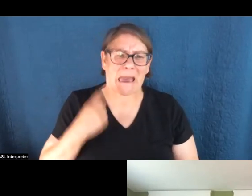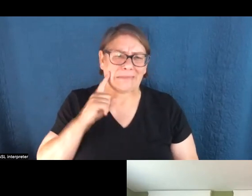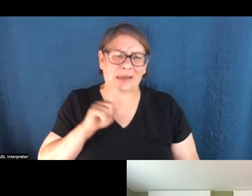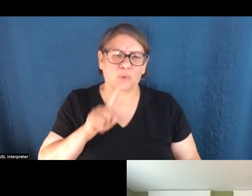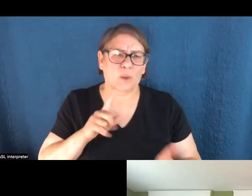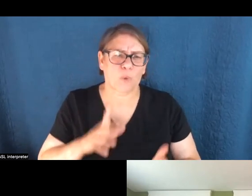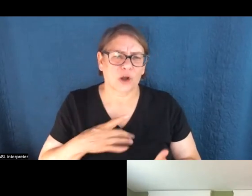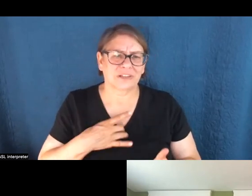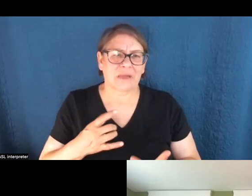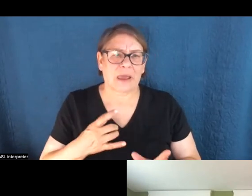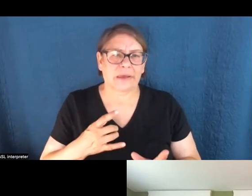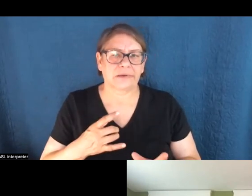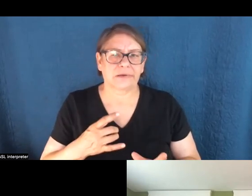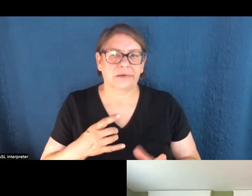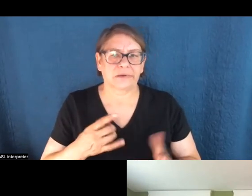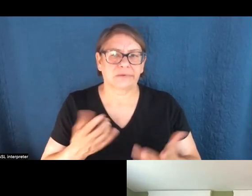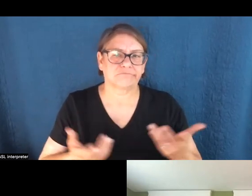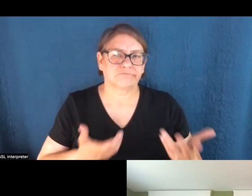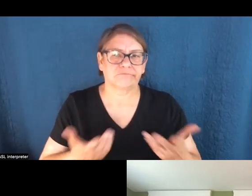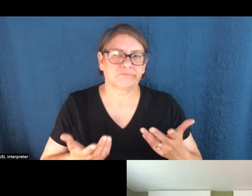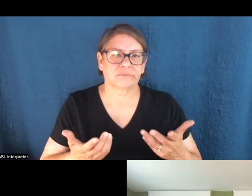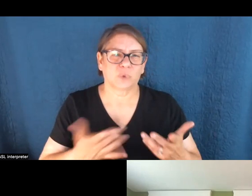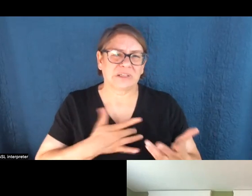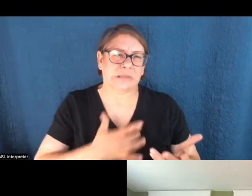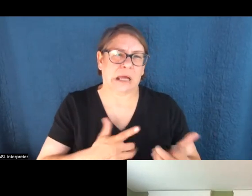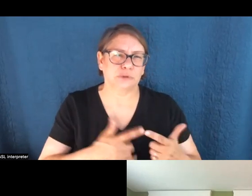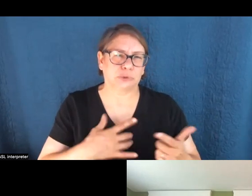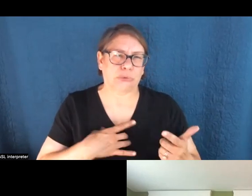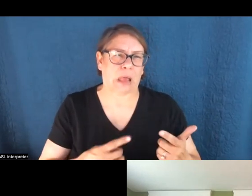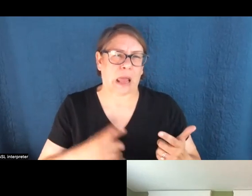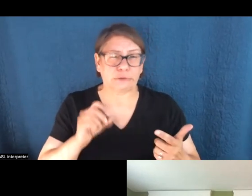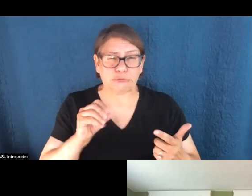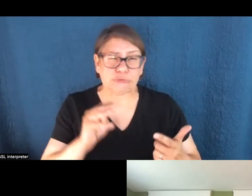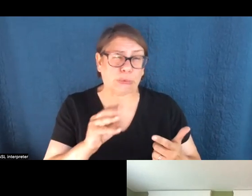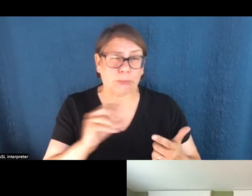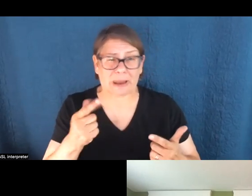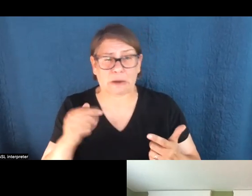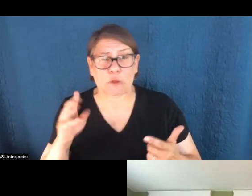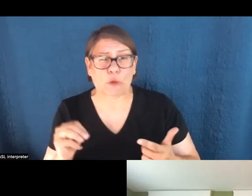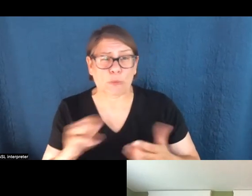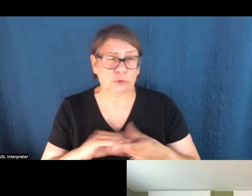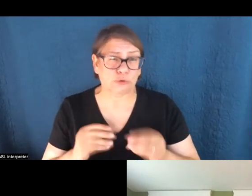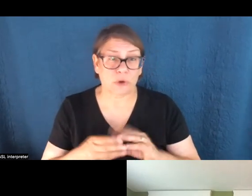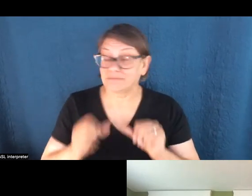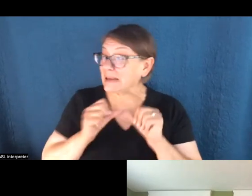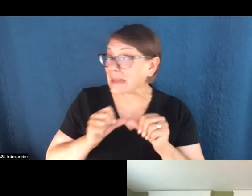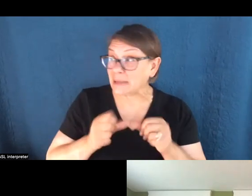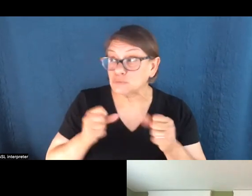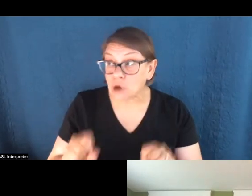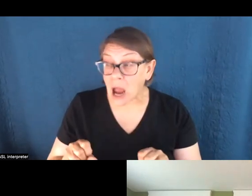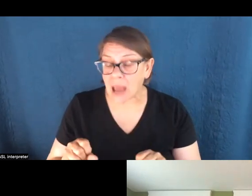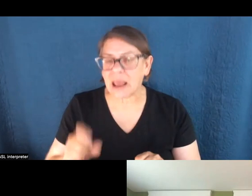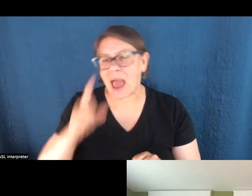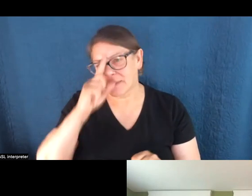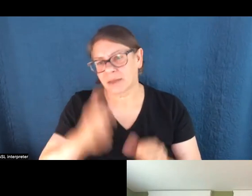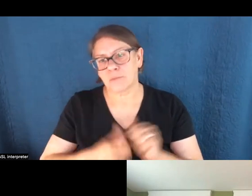a lot of humanity are unfortunately, uh, predisposed to, you know, doom and gloom type stuff. Uh, keep trying, obviously, I guess the main thing that